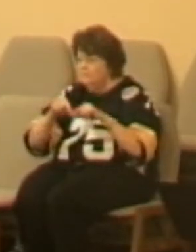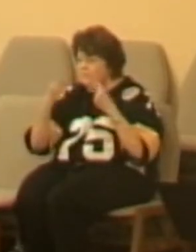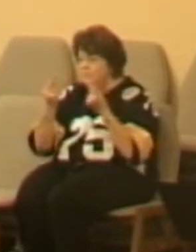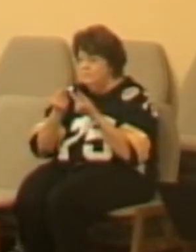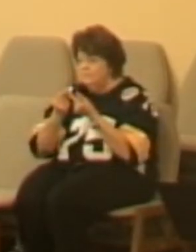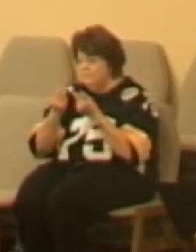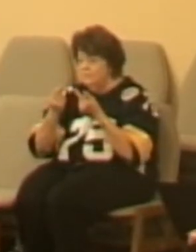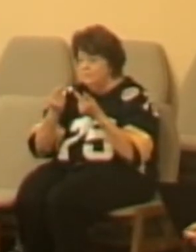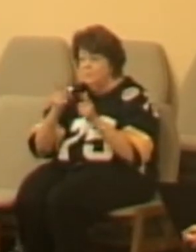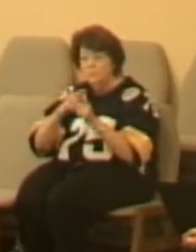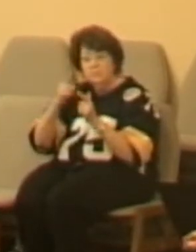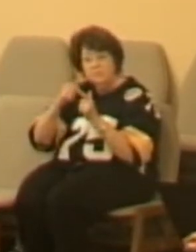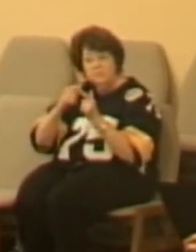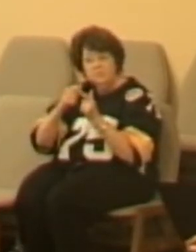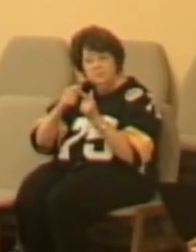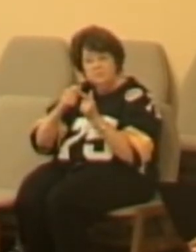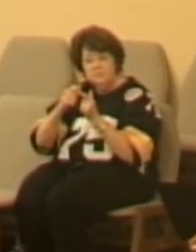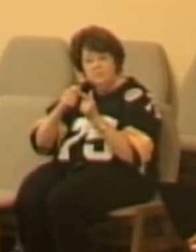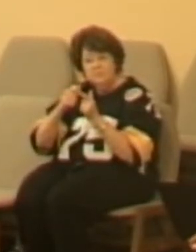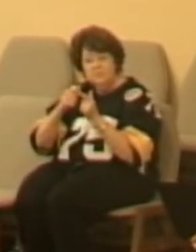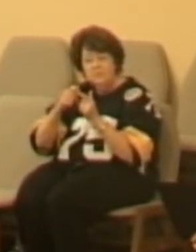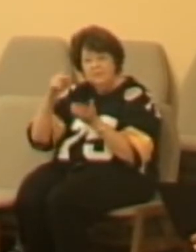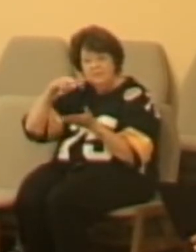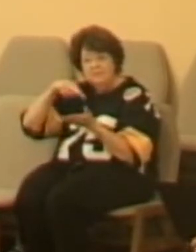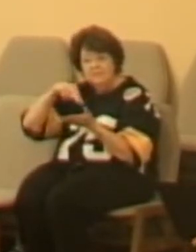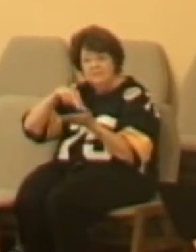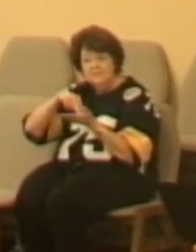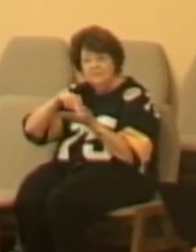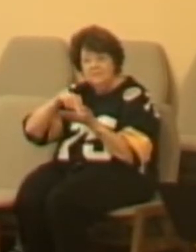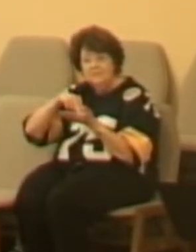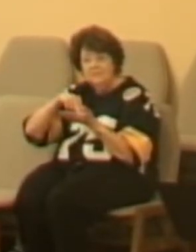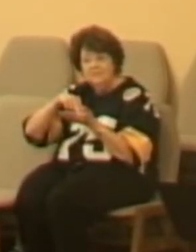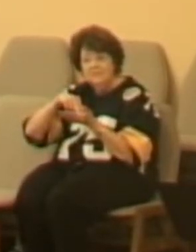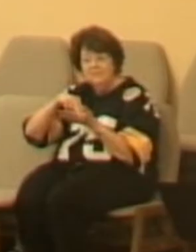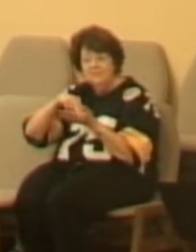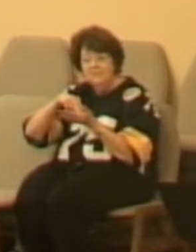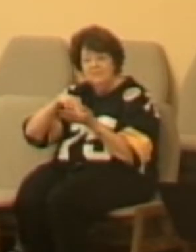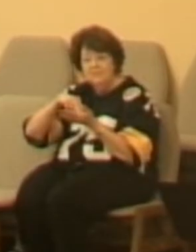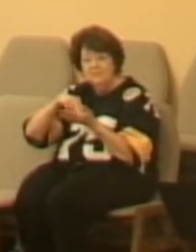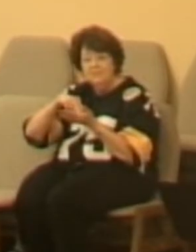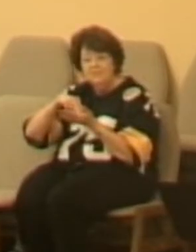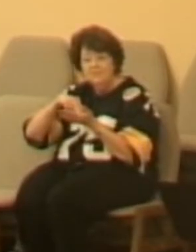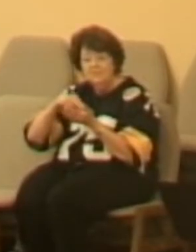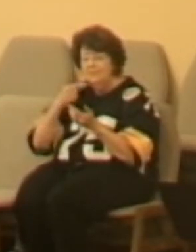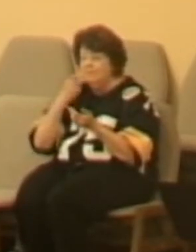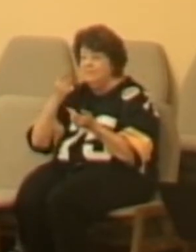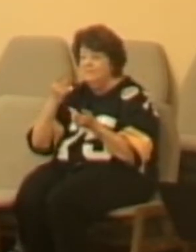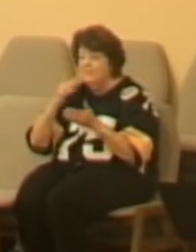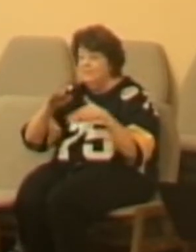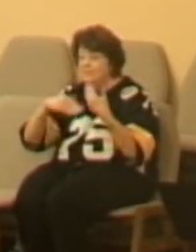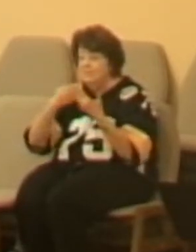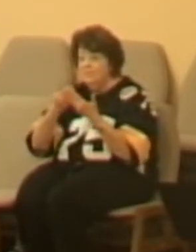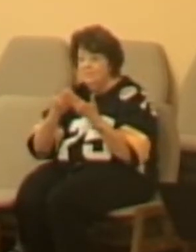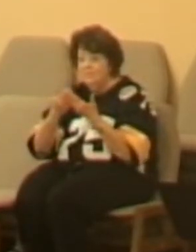fall under the lordship that he is? Do you suppose he would say to everybody,